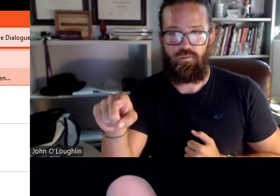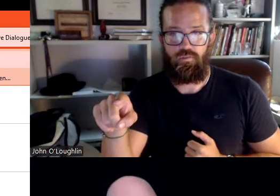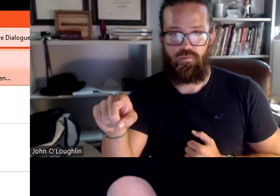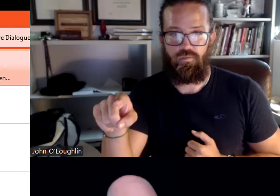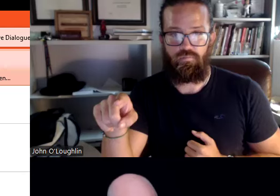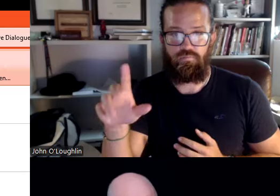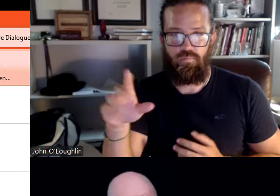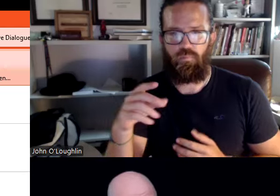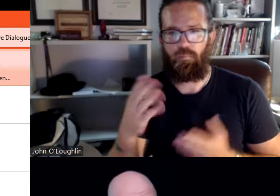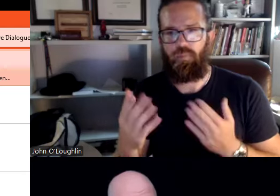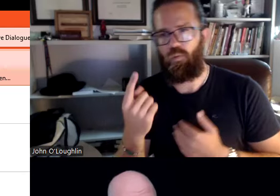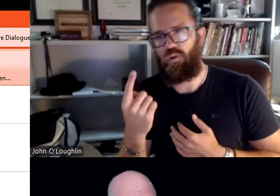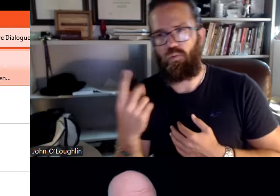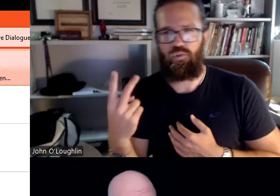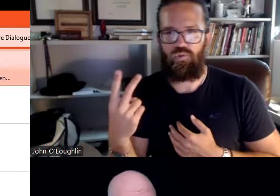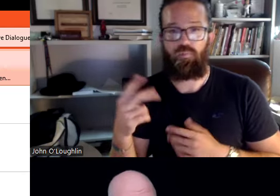questions.